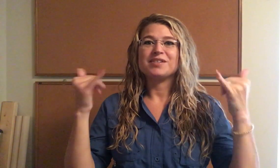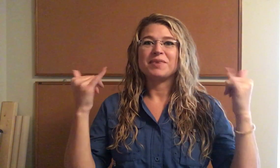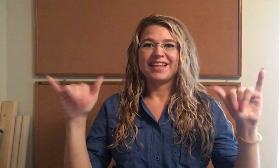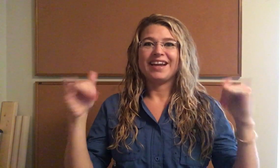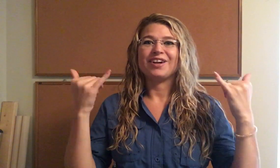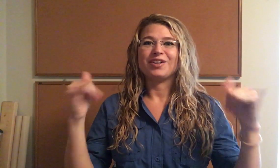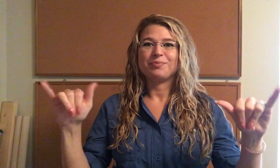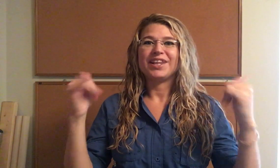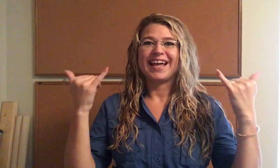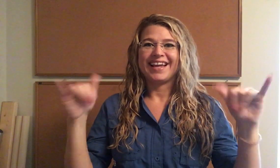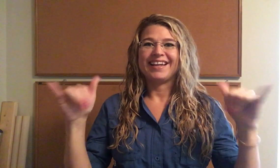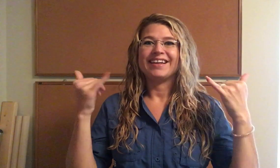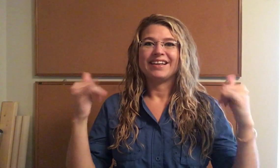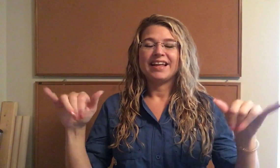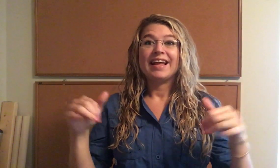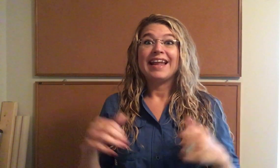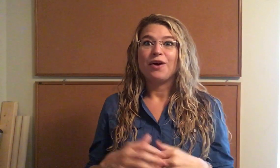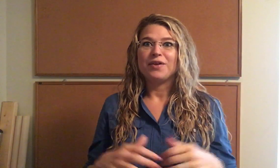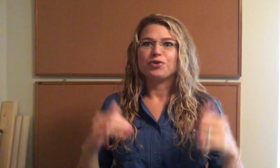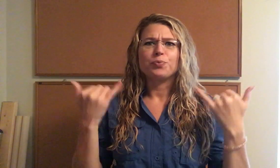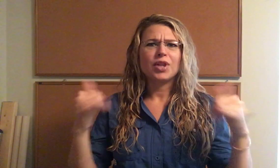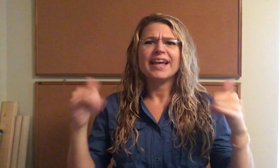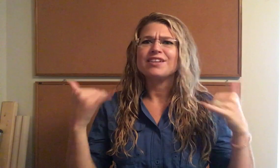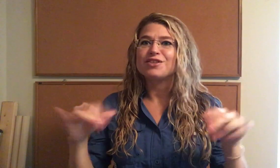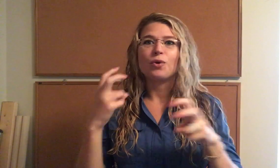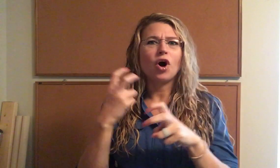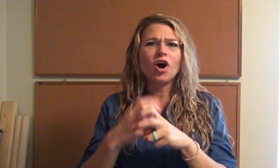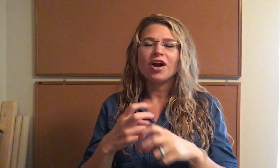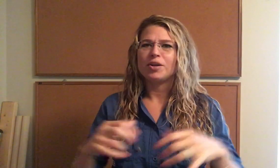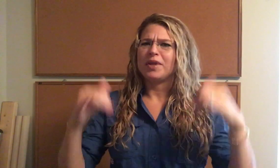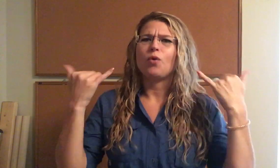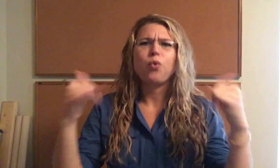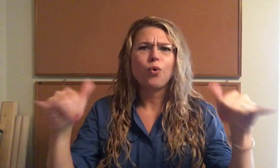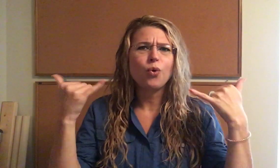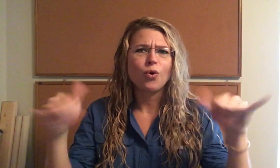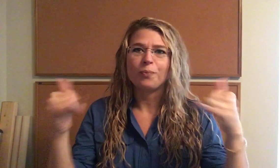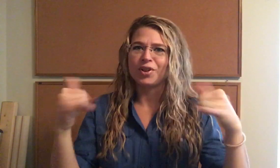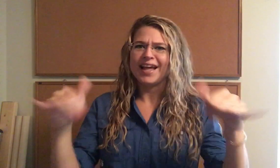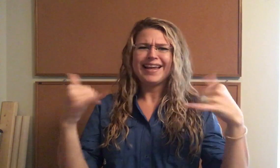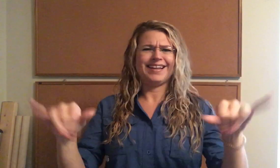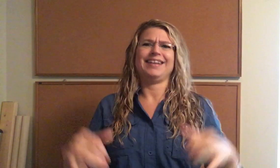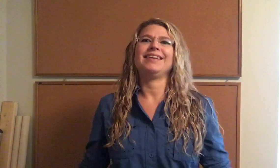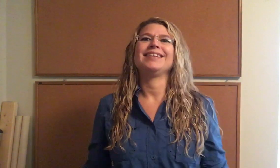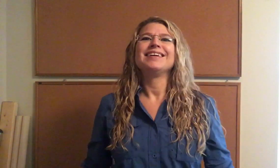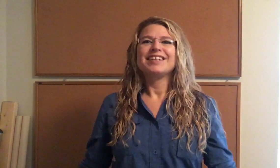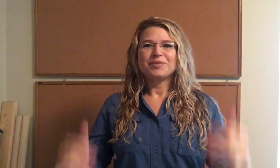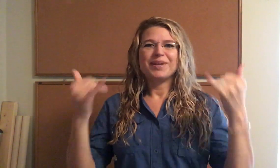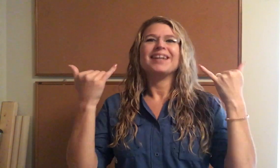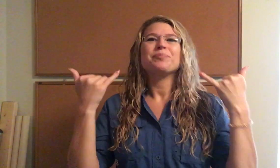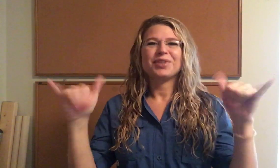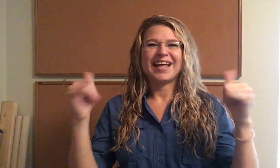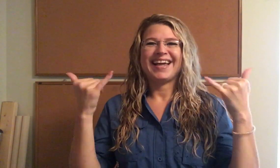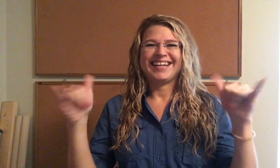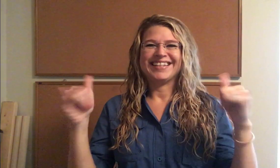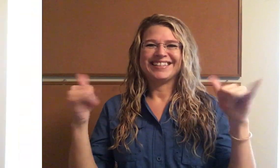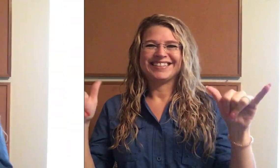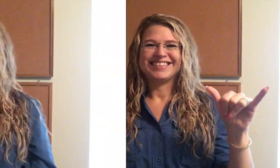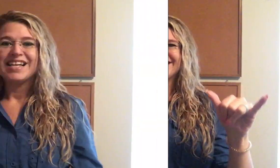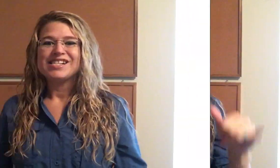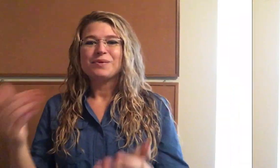them in the air. Play. Now if you're playing so hard you'll like, ooh, playing. But play. So